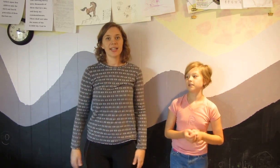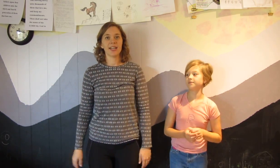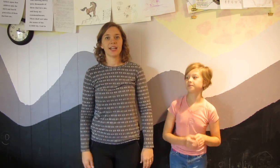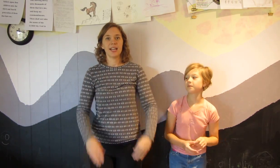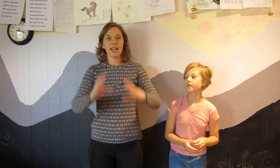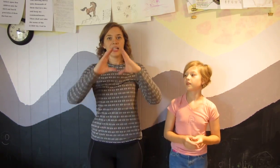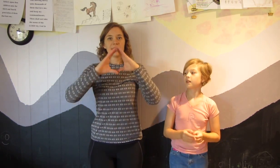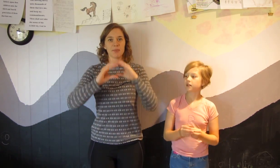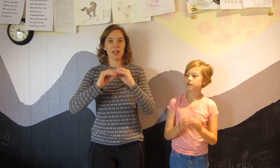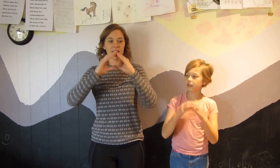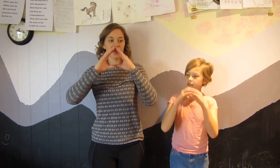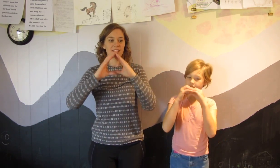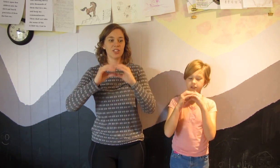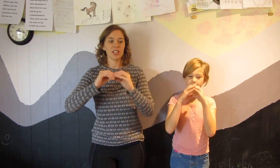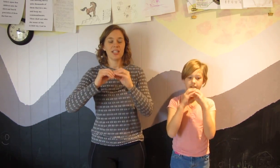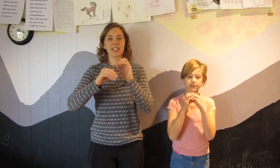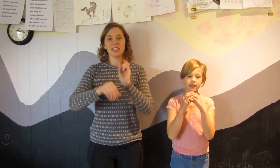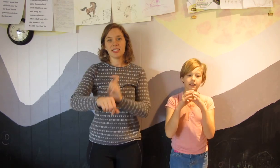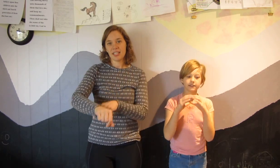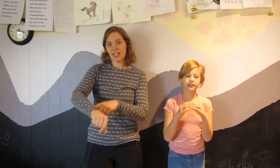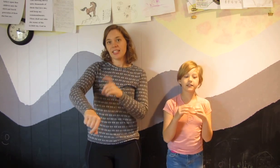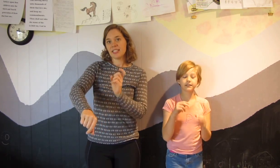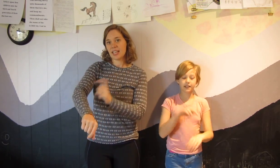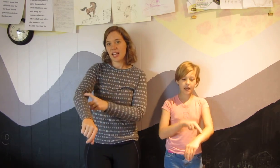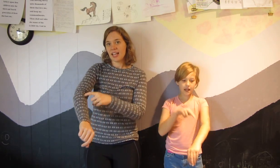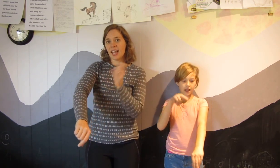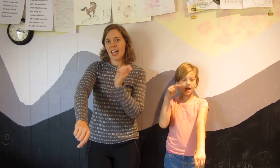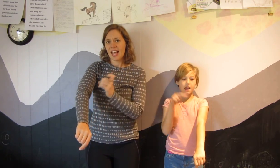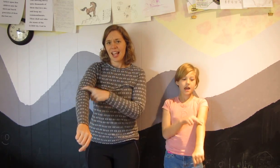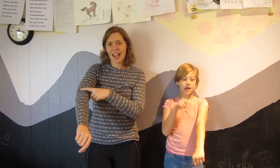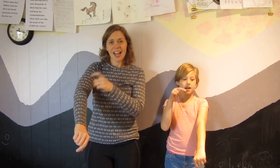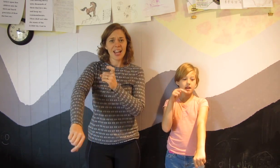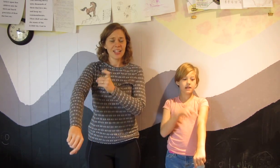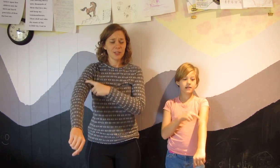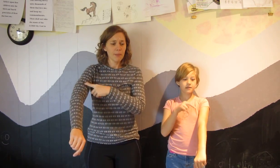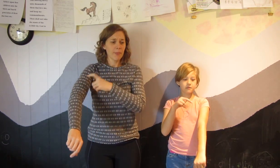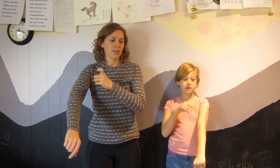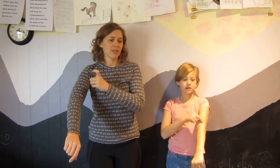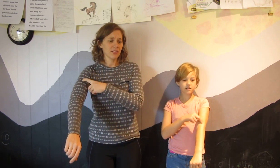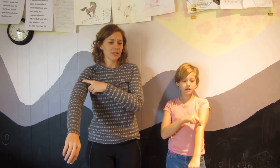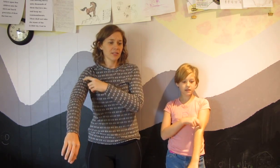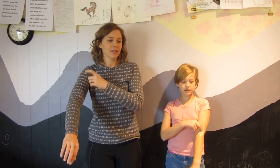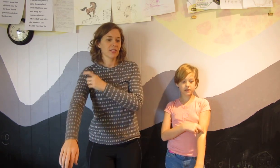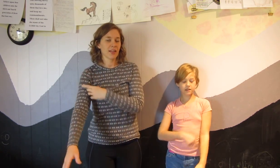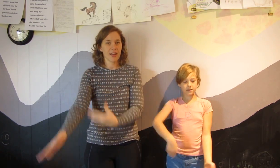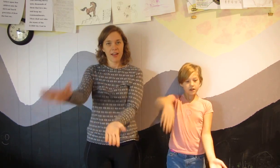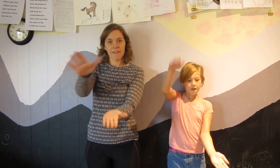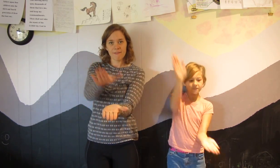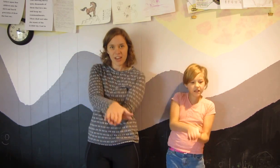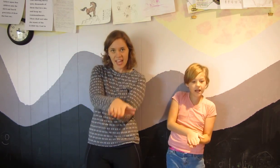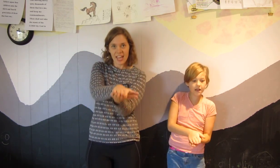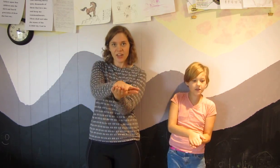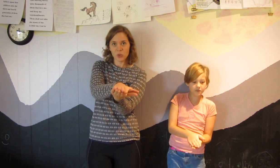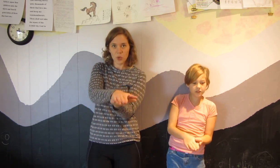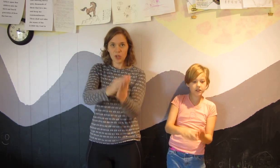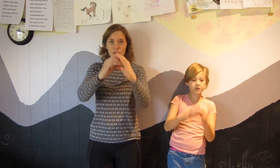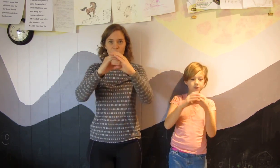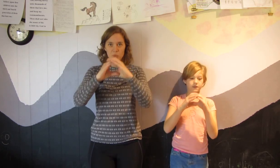sponges stinging cell animals flatworms